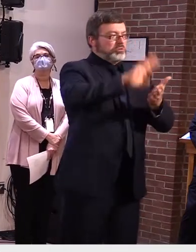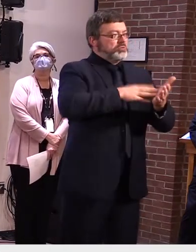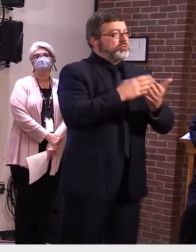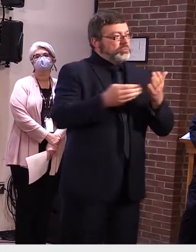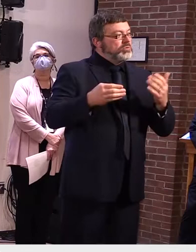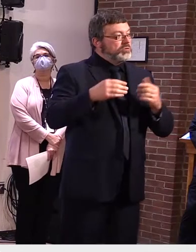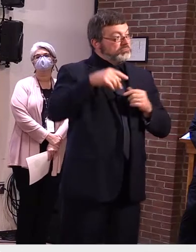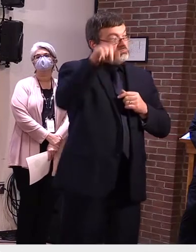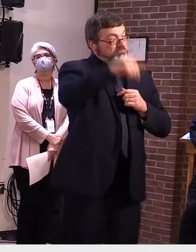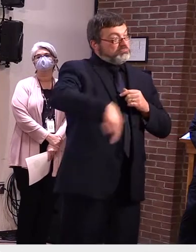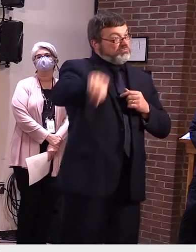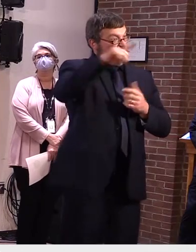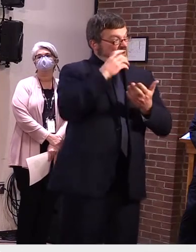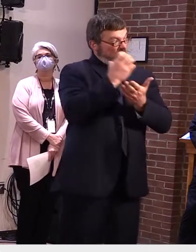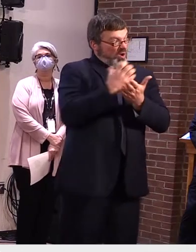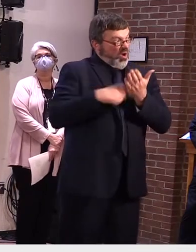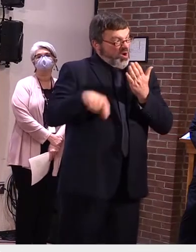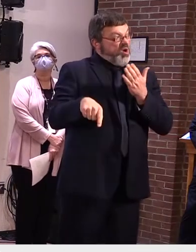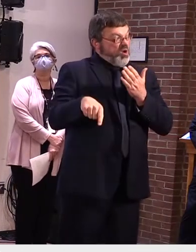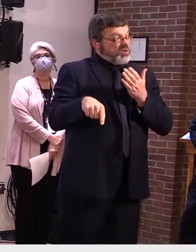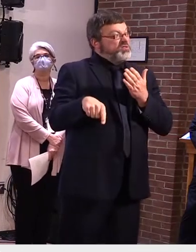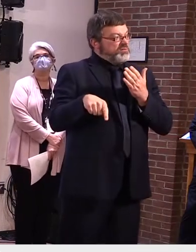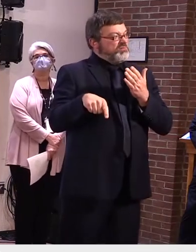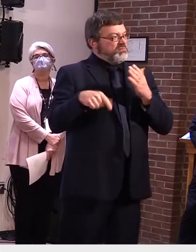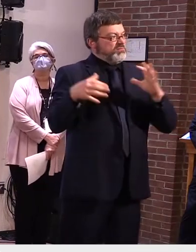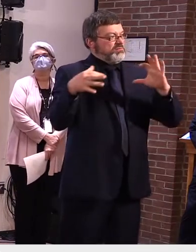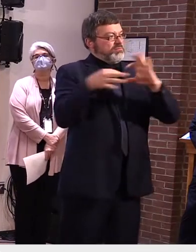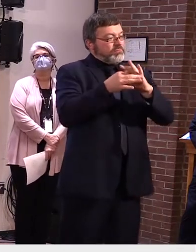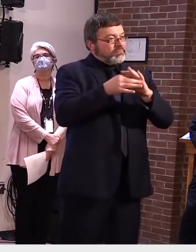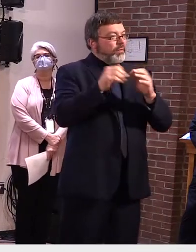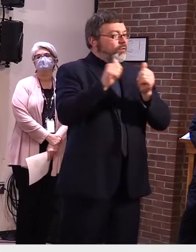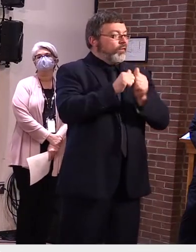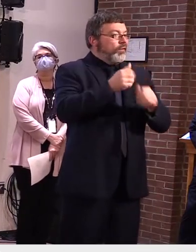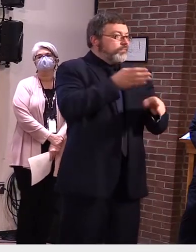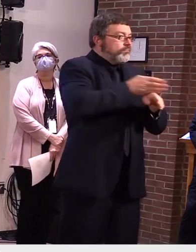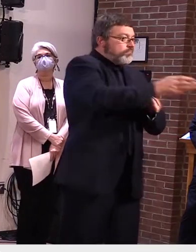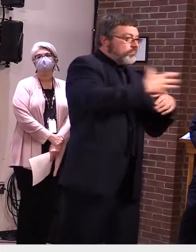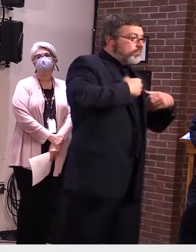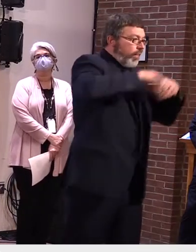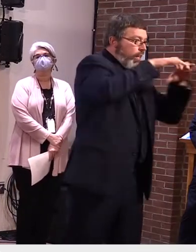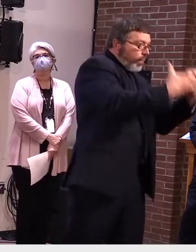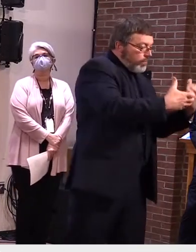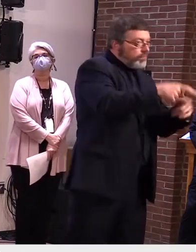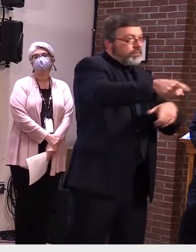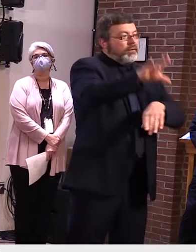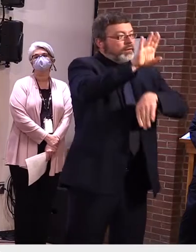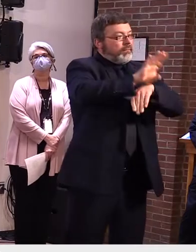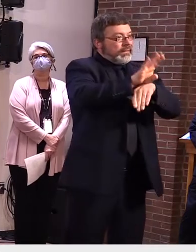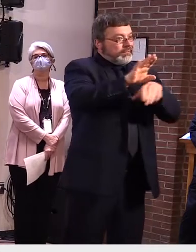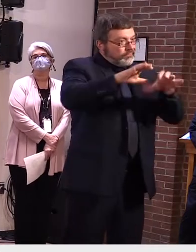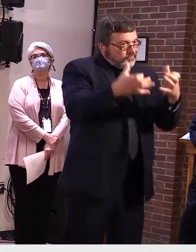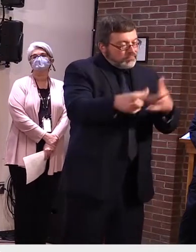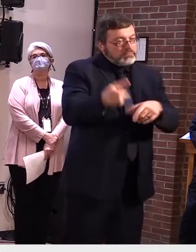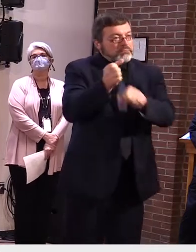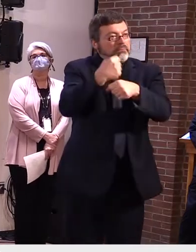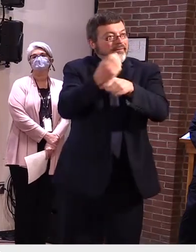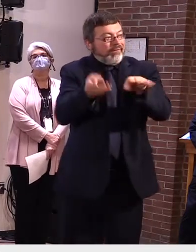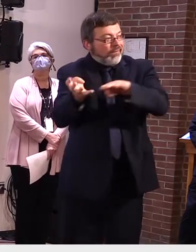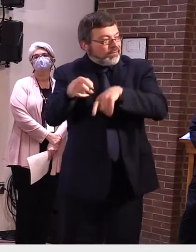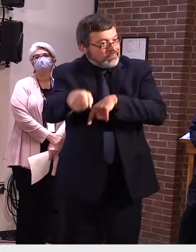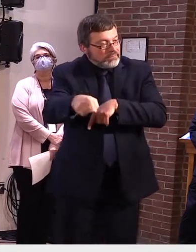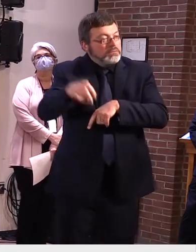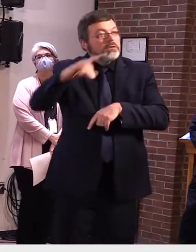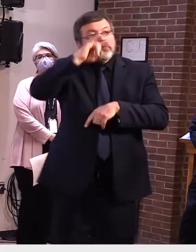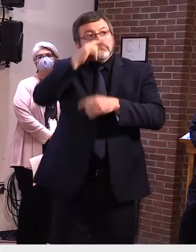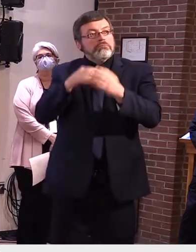education, health care, business, and manufacturing. This program also has an added benefit